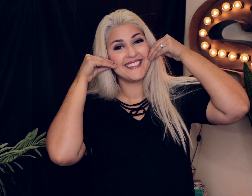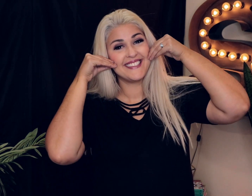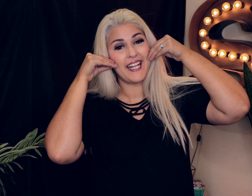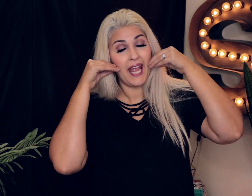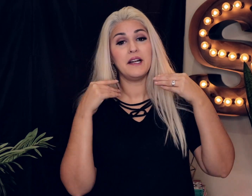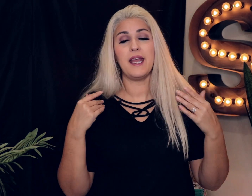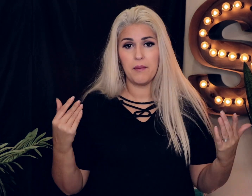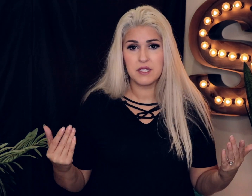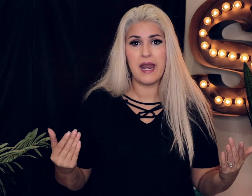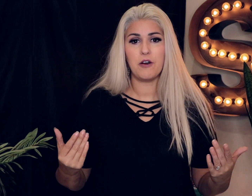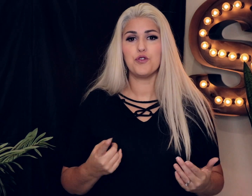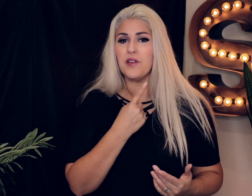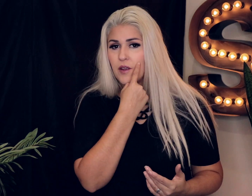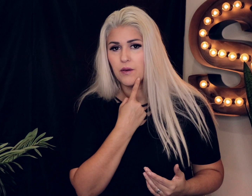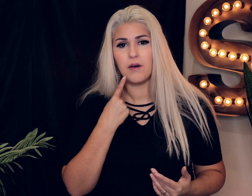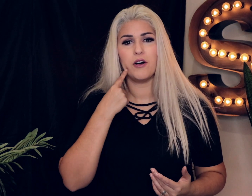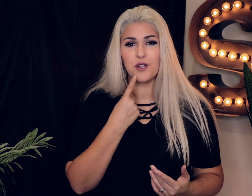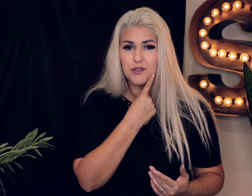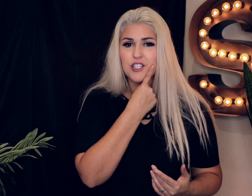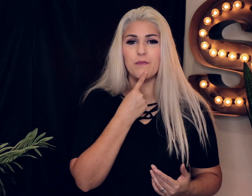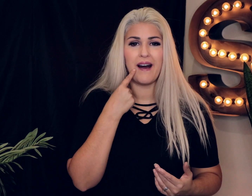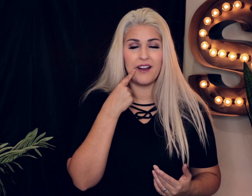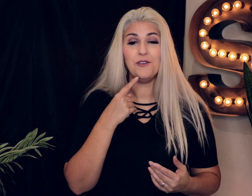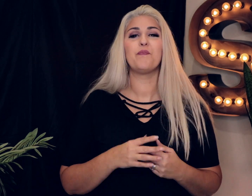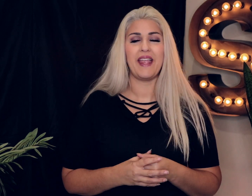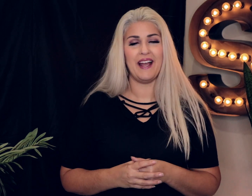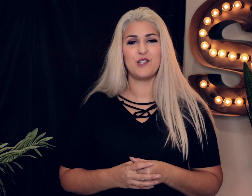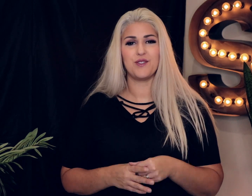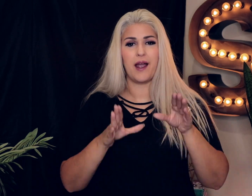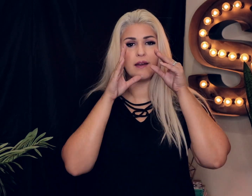and it's natural that you also smile as you sign